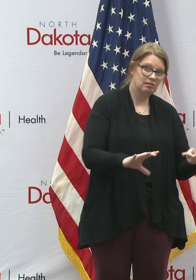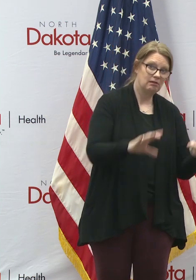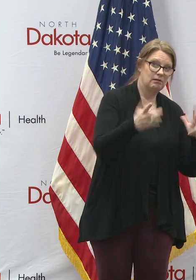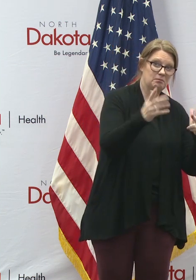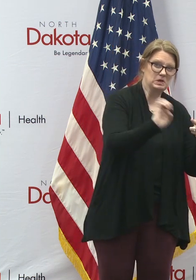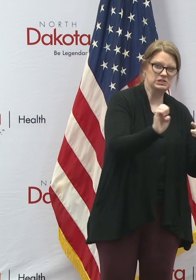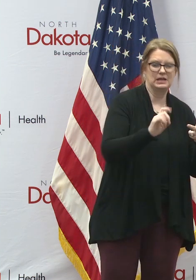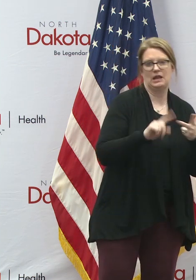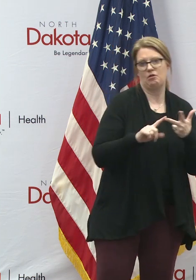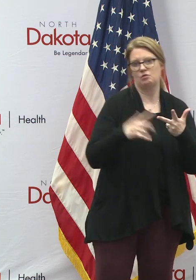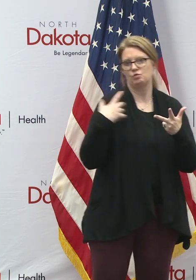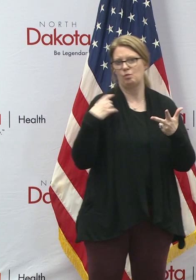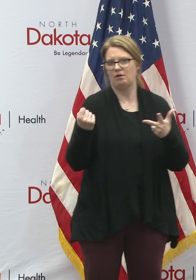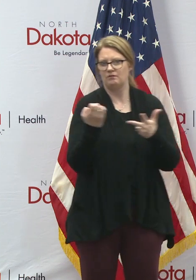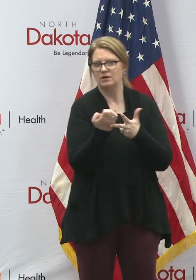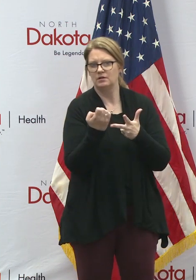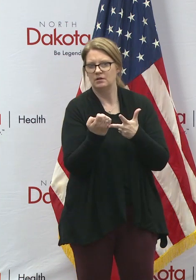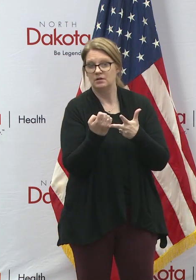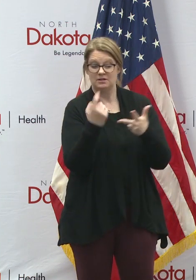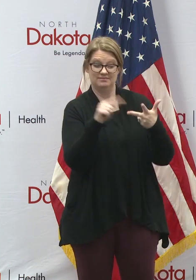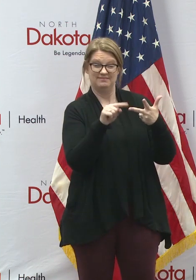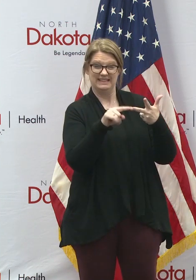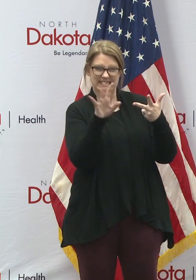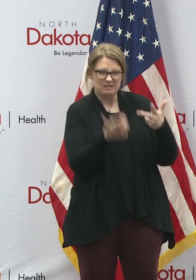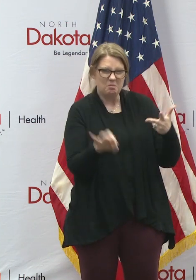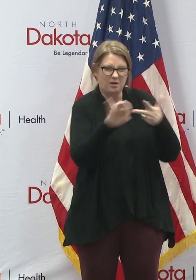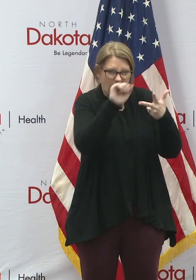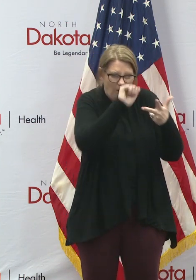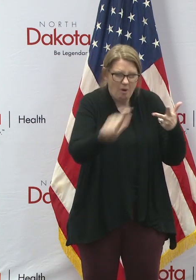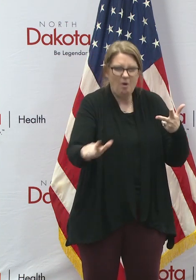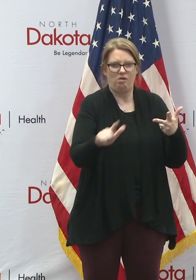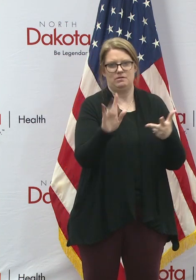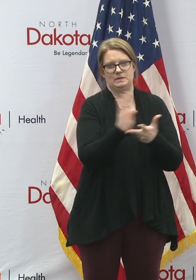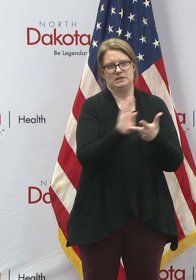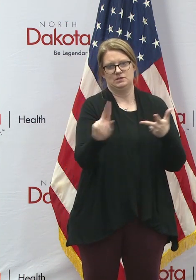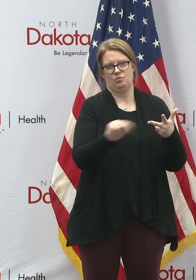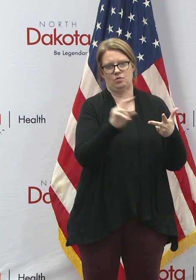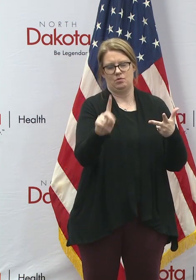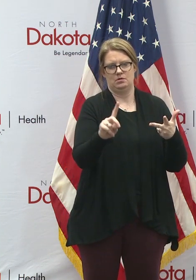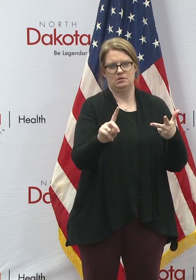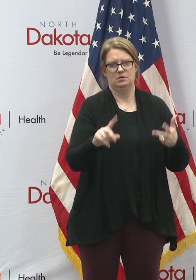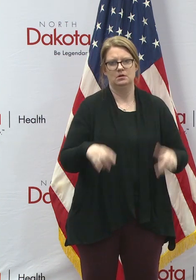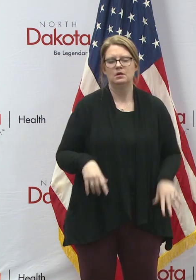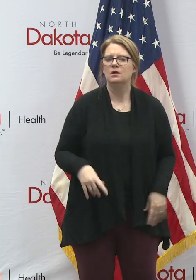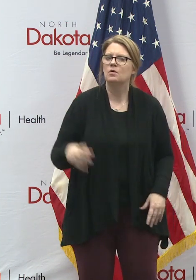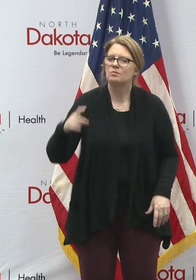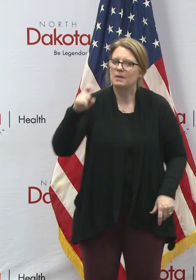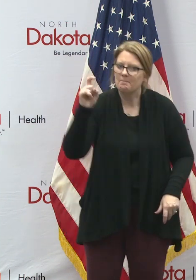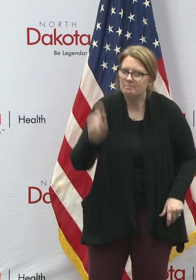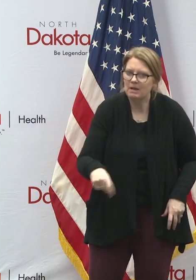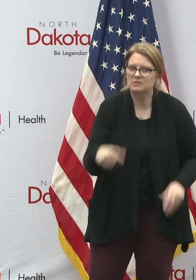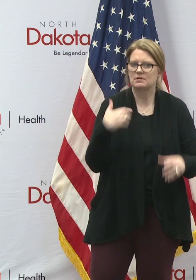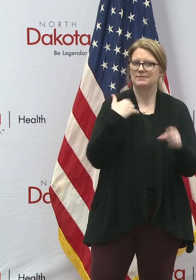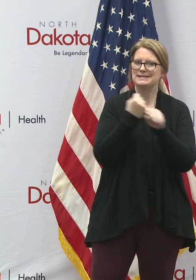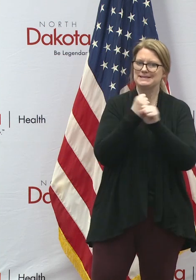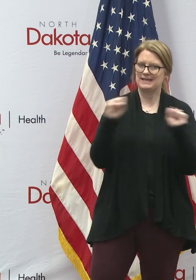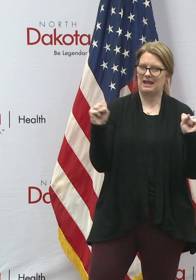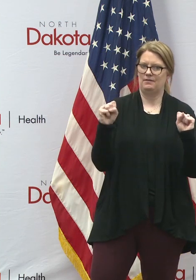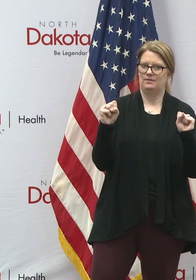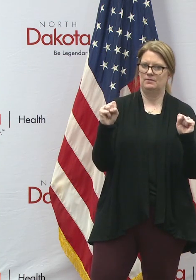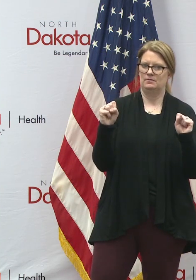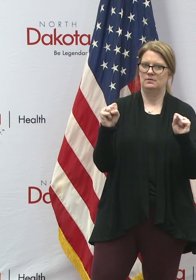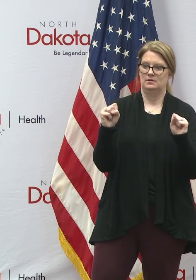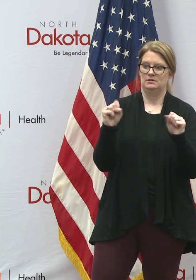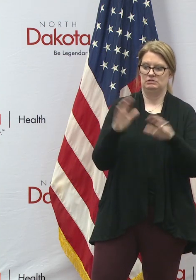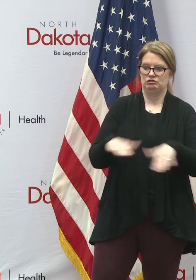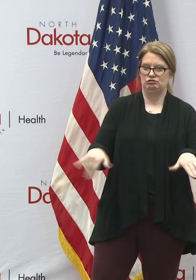because it's essential to every business in North Dakota. We absolutely must have a safe and fully functioning childcare